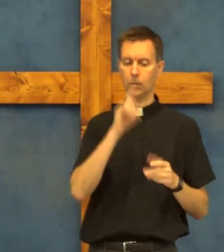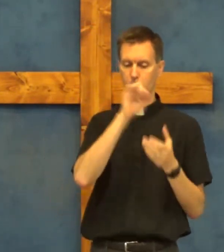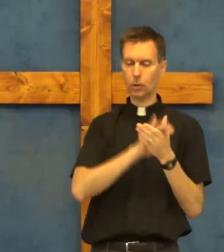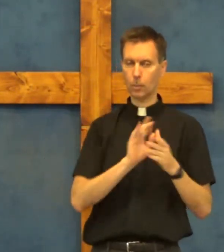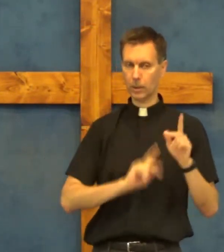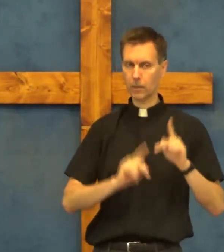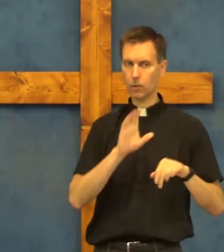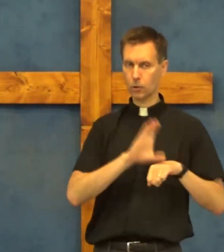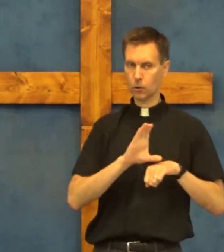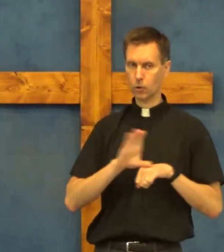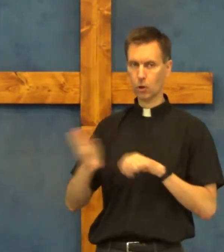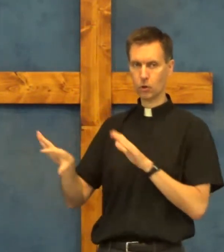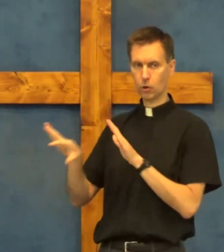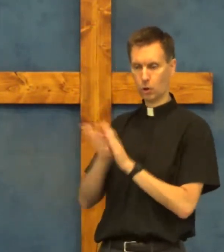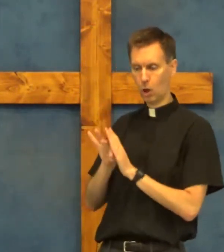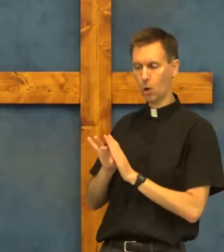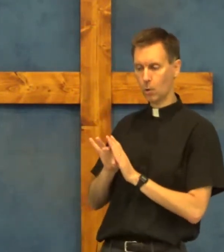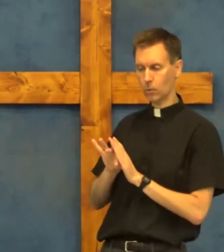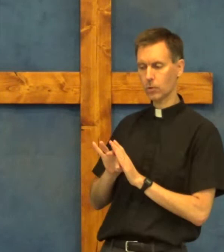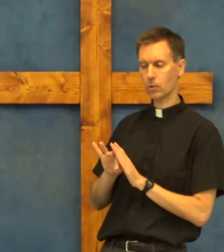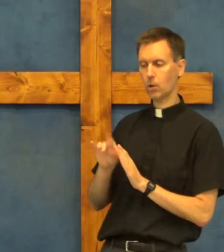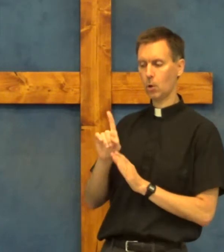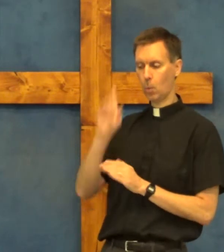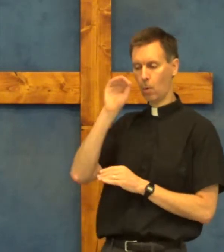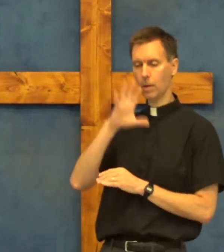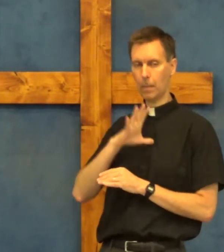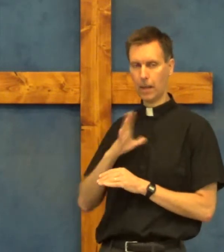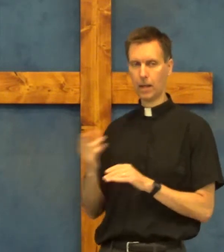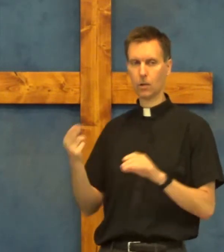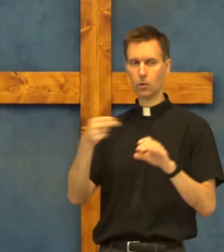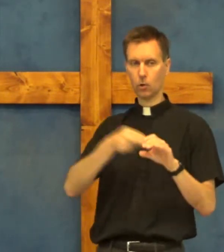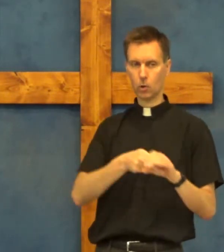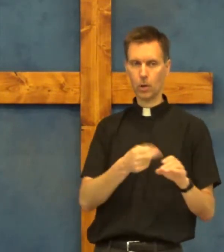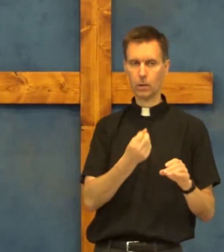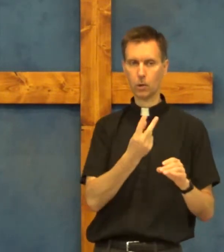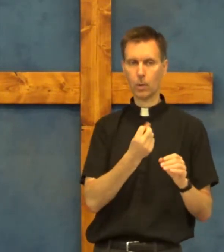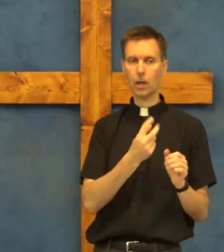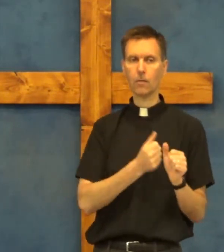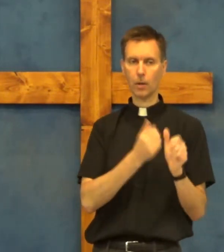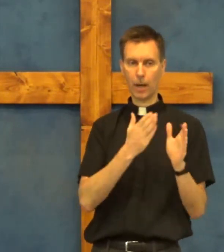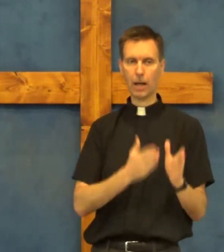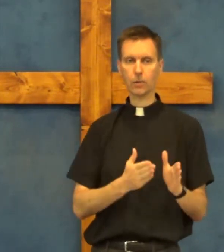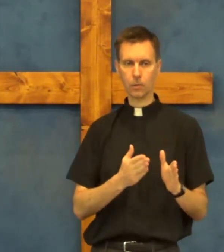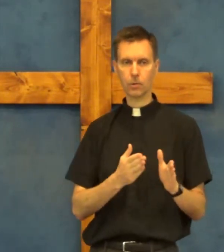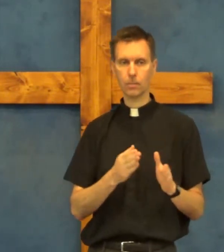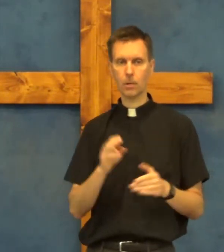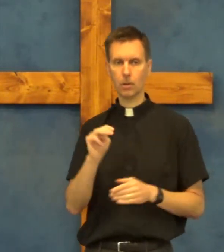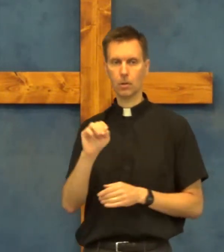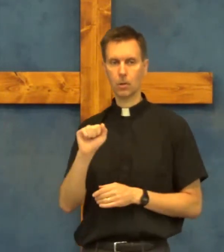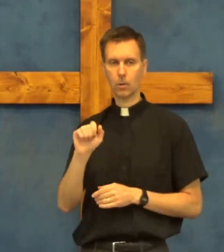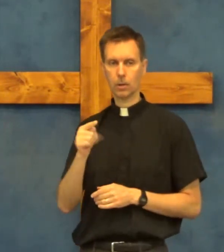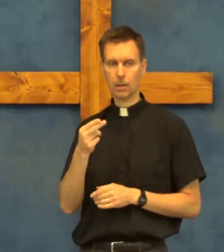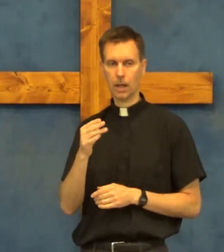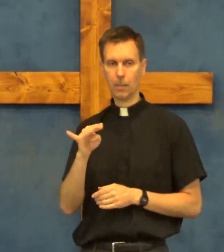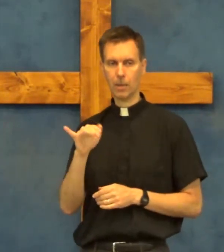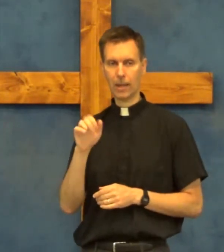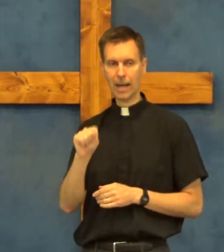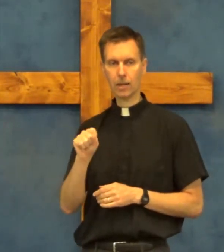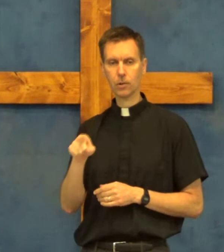the believers the church chose one man to join the 12 apostles so yeah matthias